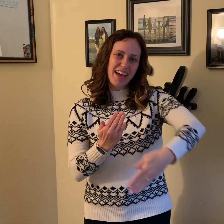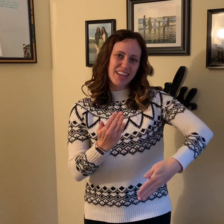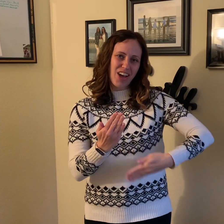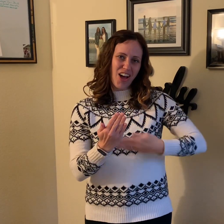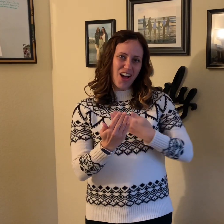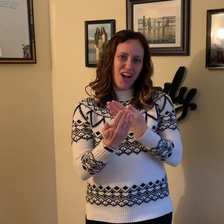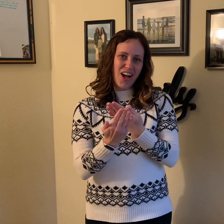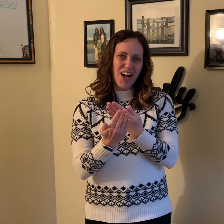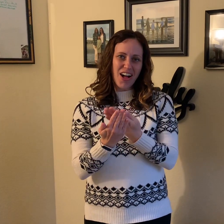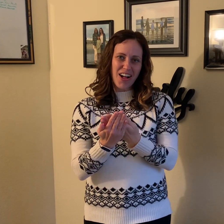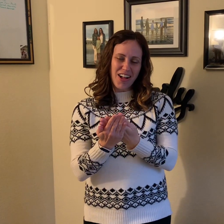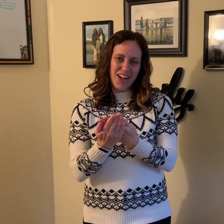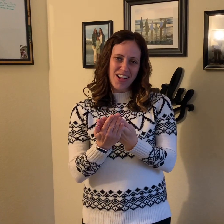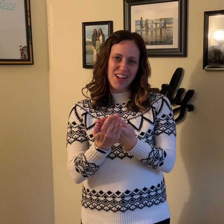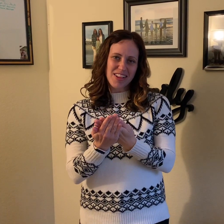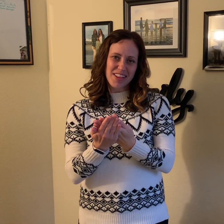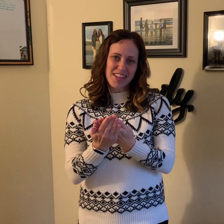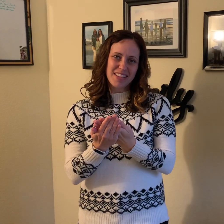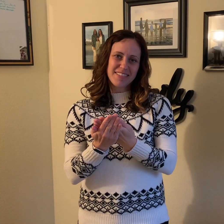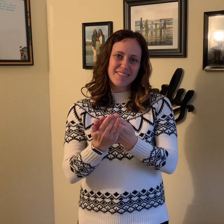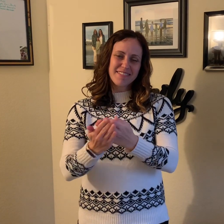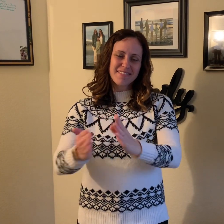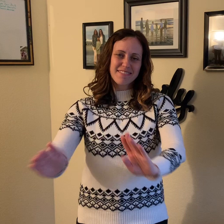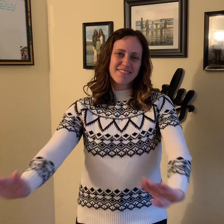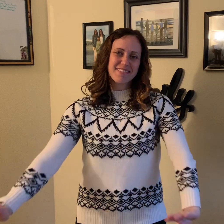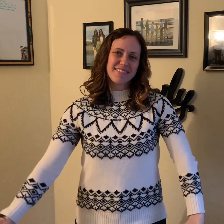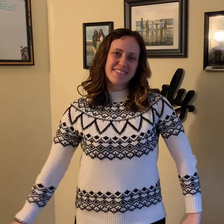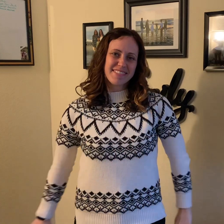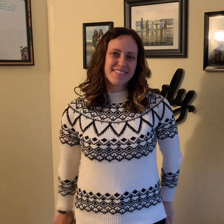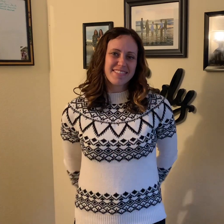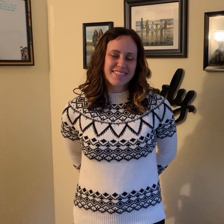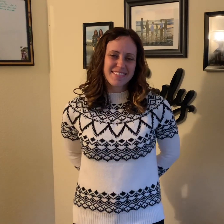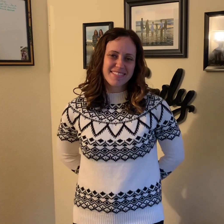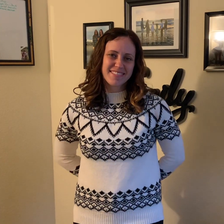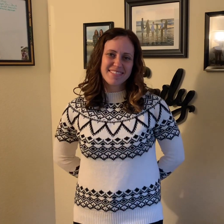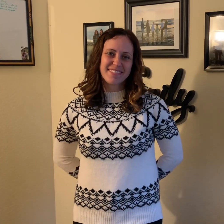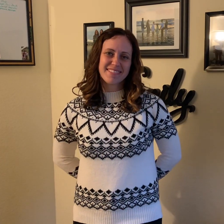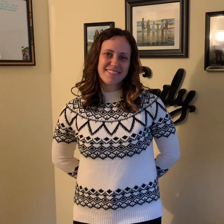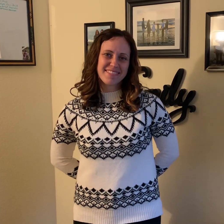all. Defense soul, all. Justine 3 4 5 Thank you.